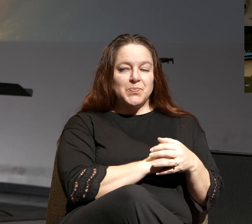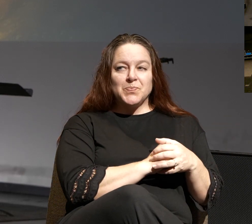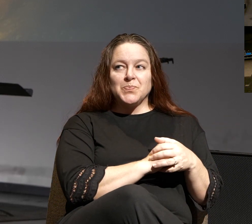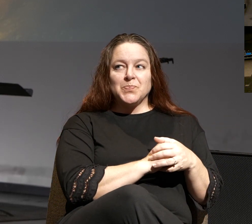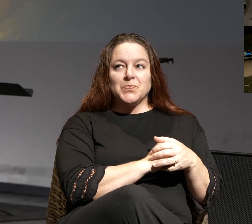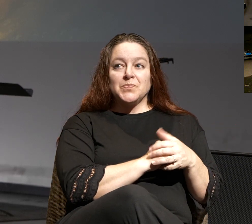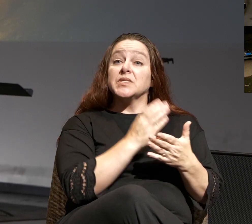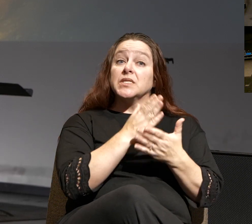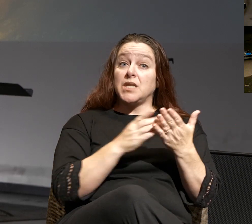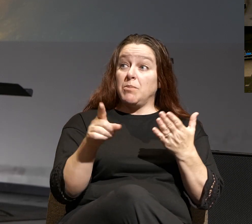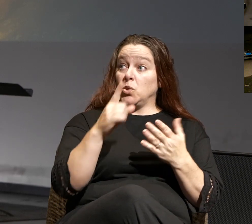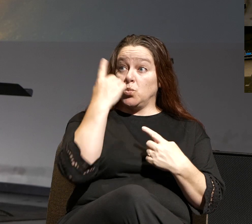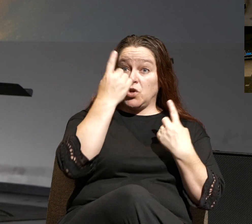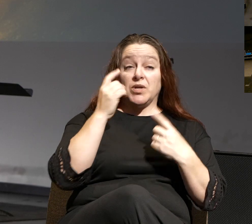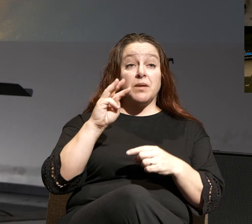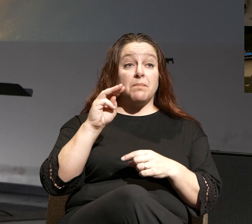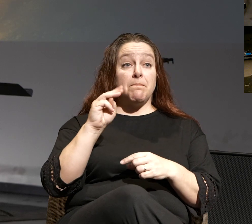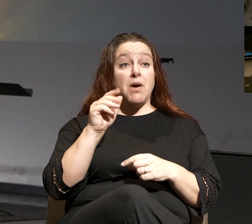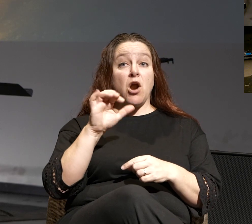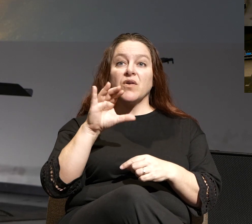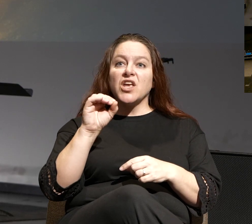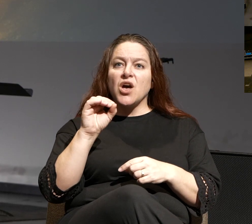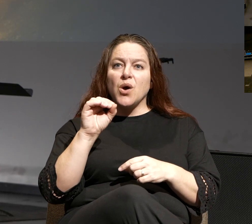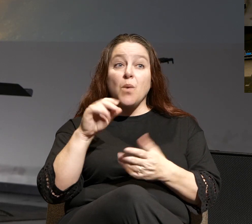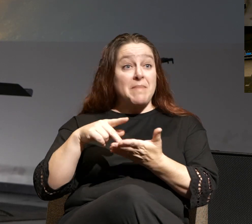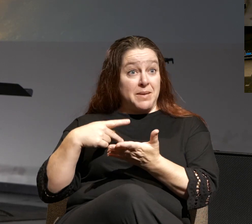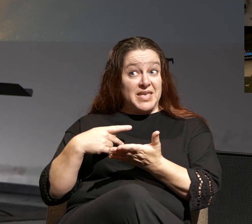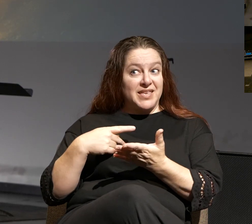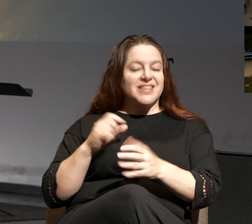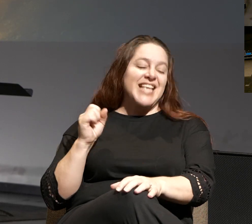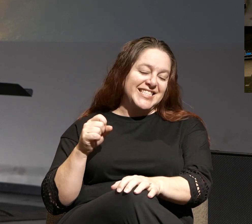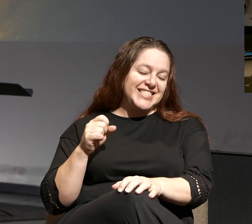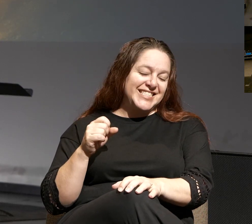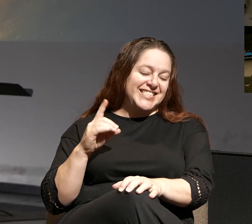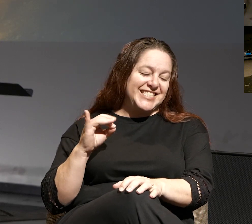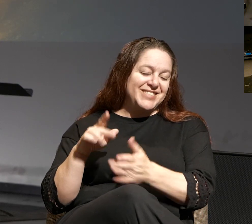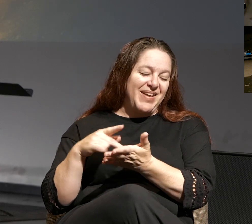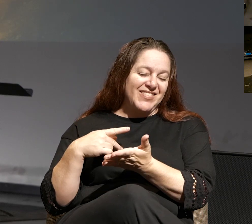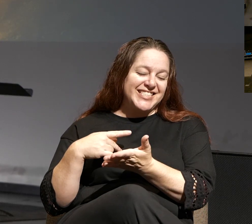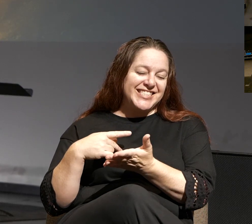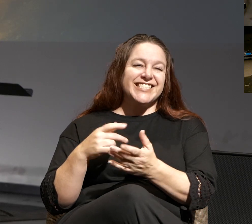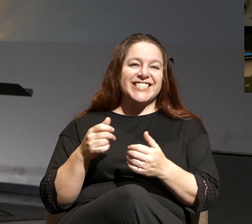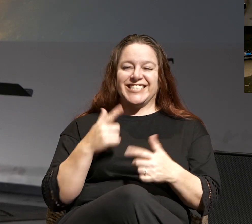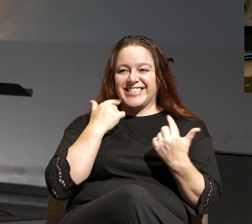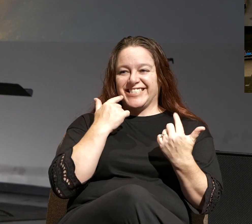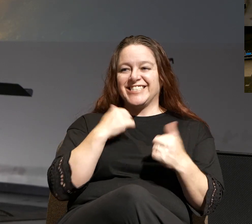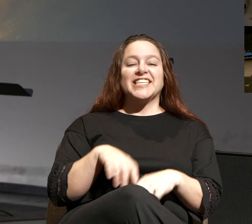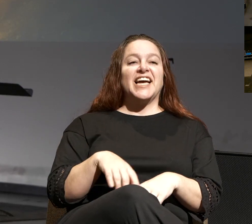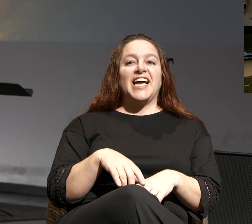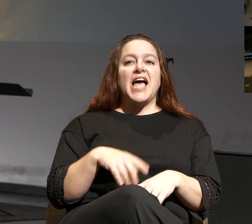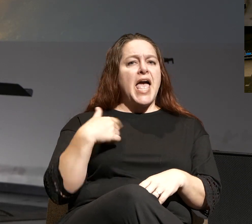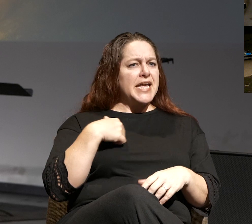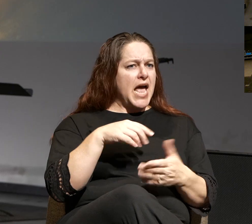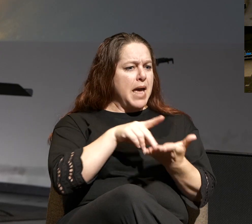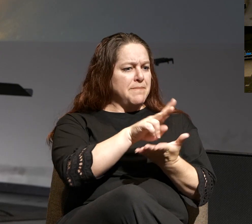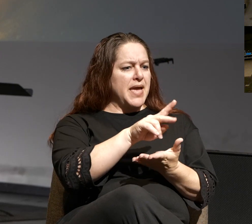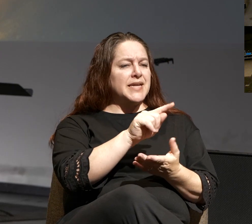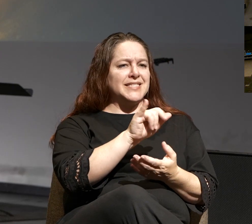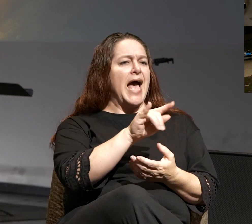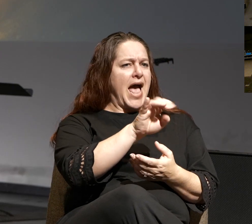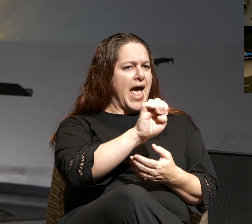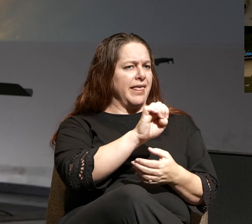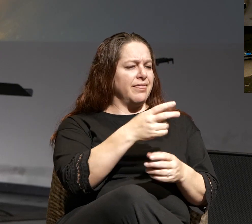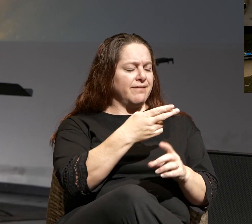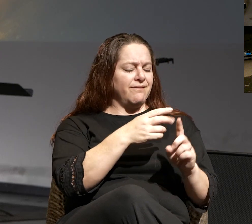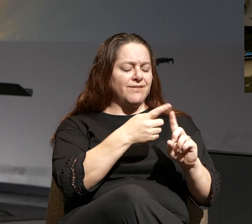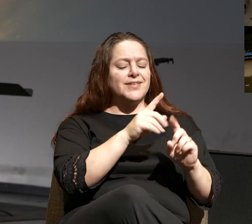Now, some of might be wondering, did Mario pay me? Yes, he did. And I tithed off of it, so I think that's fine.